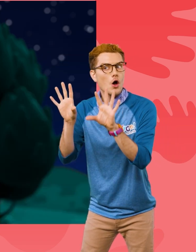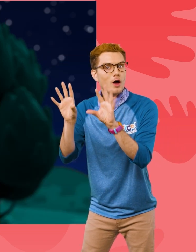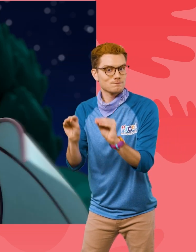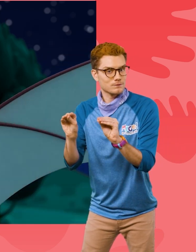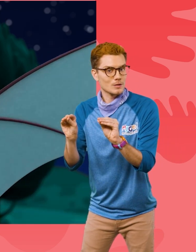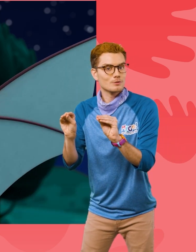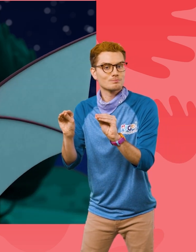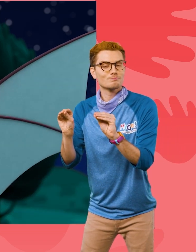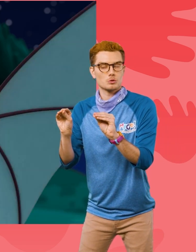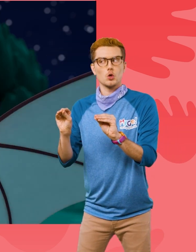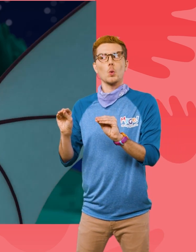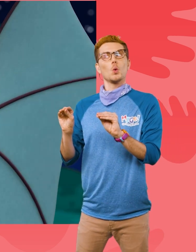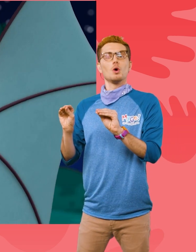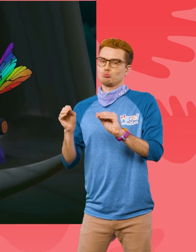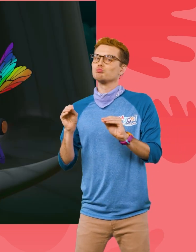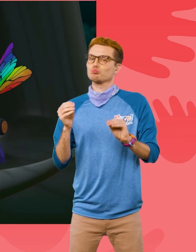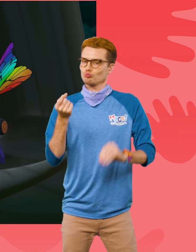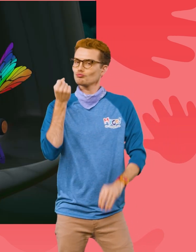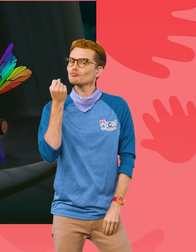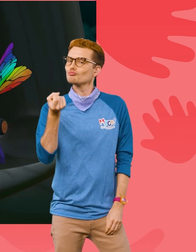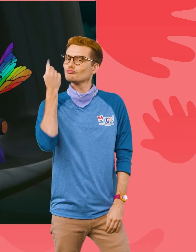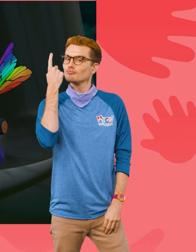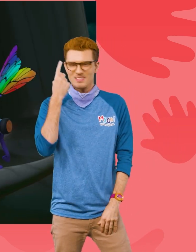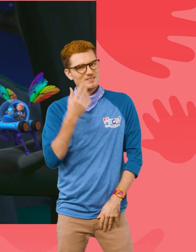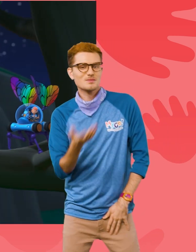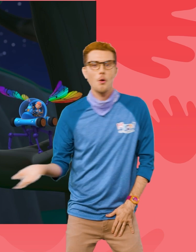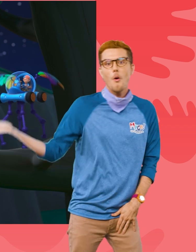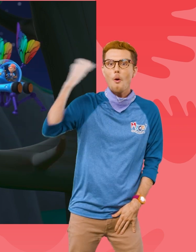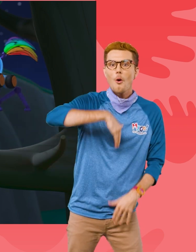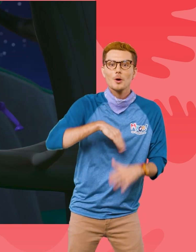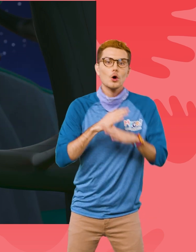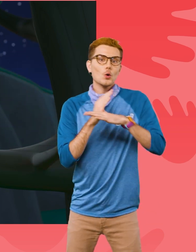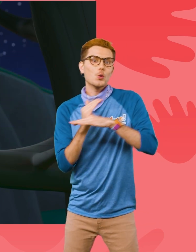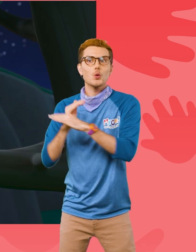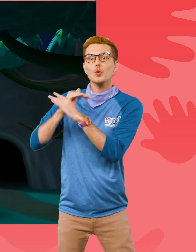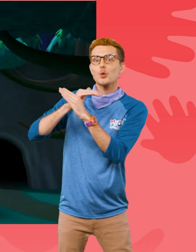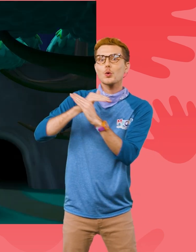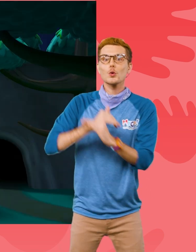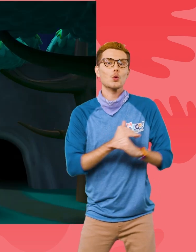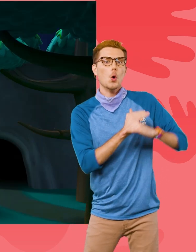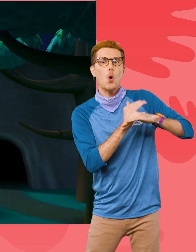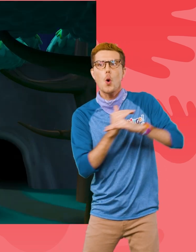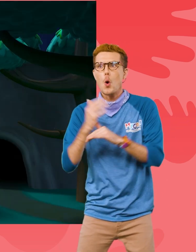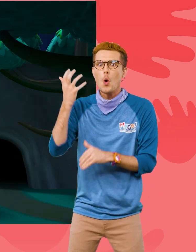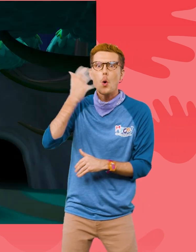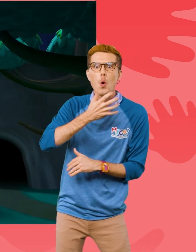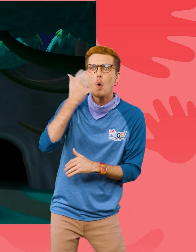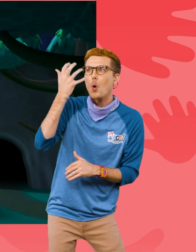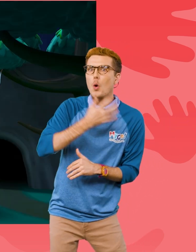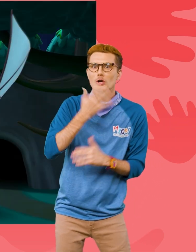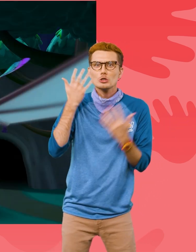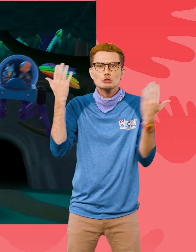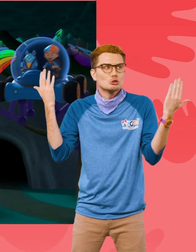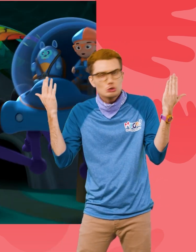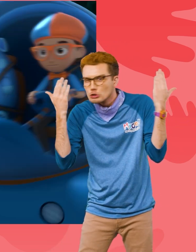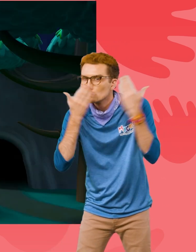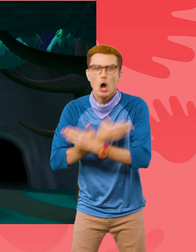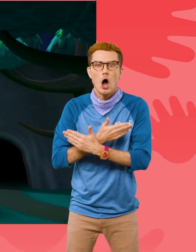No headlights! Got it! Let's go! Whoa-ho-ho! It's so dark!